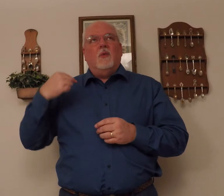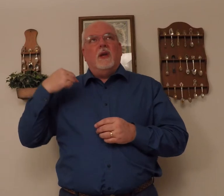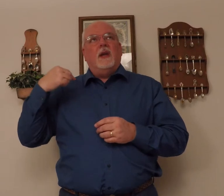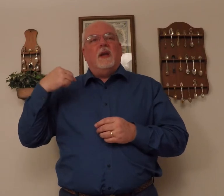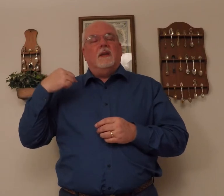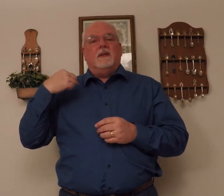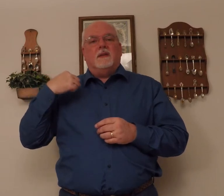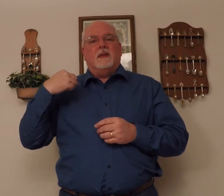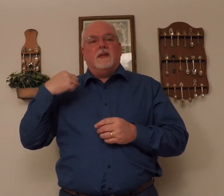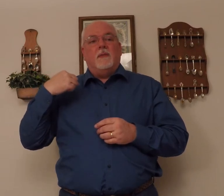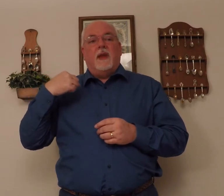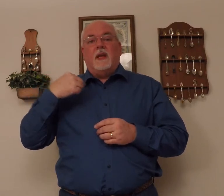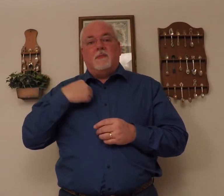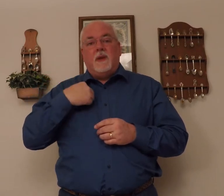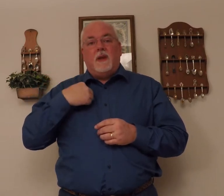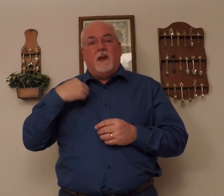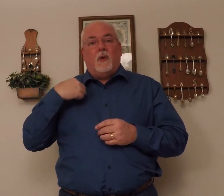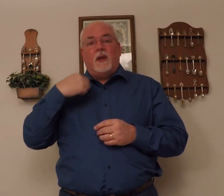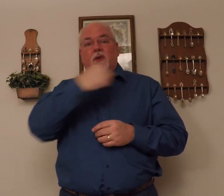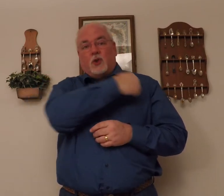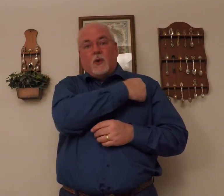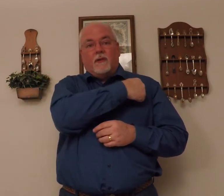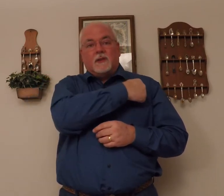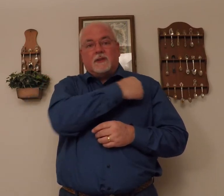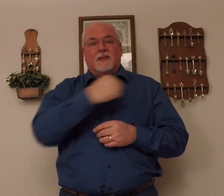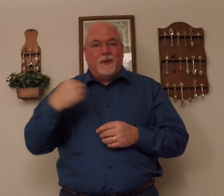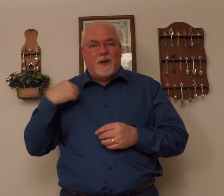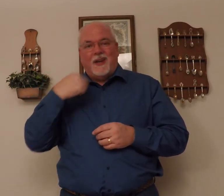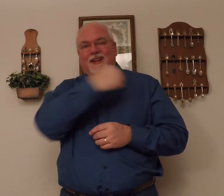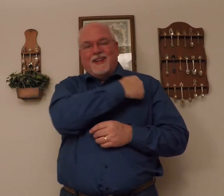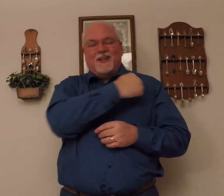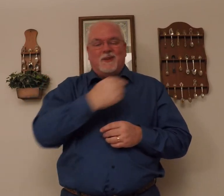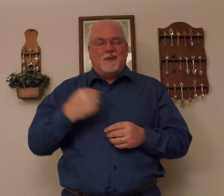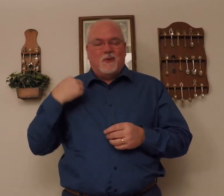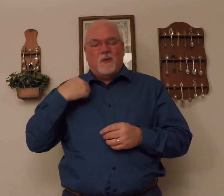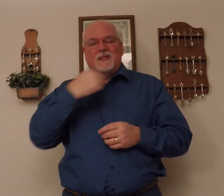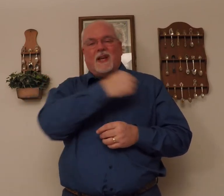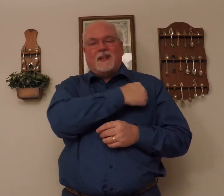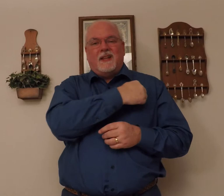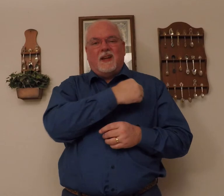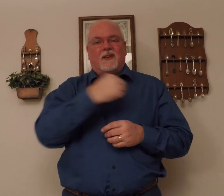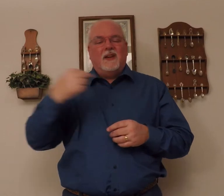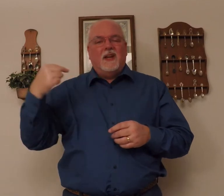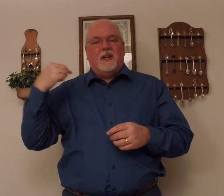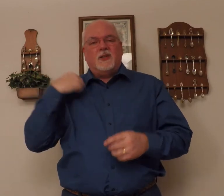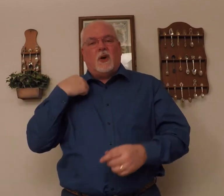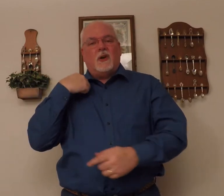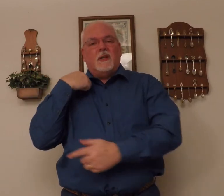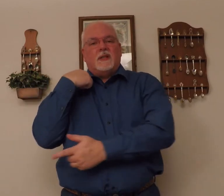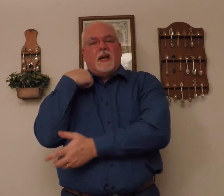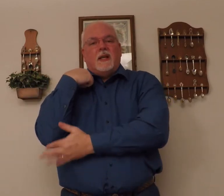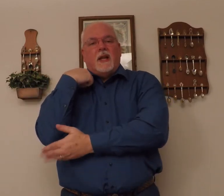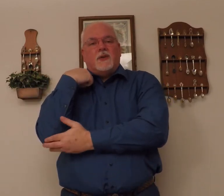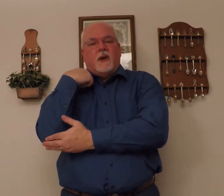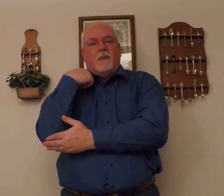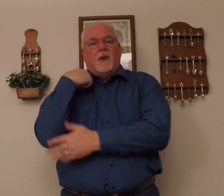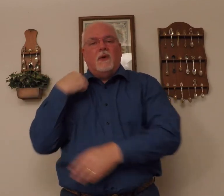We is the same thing as me, only there's two of us. Okay? So, one side and the other. You start on the side that has your elbow,